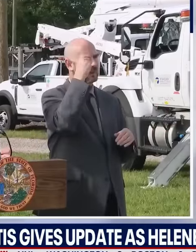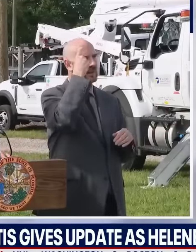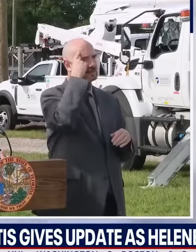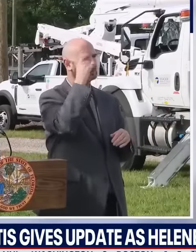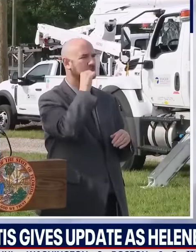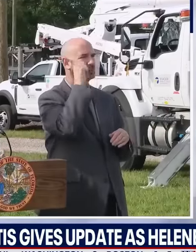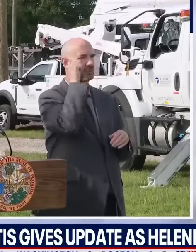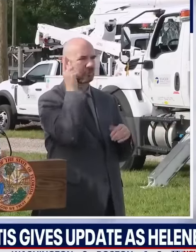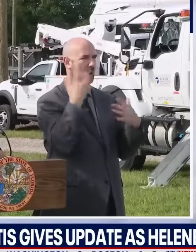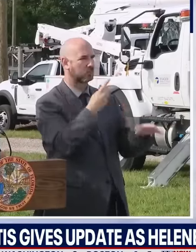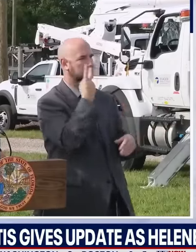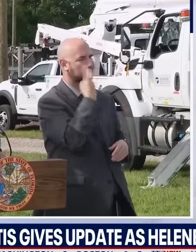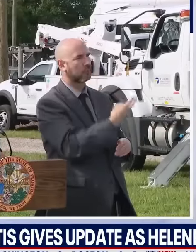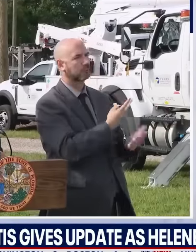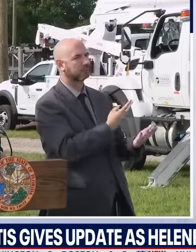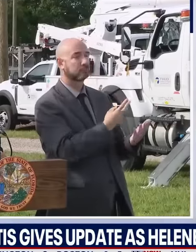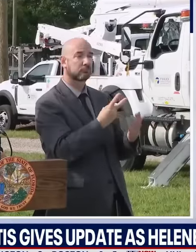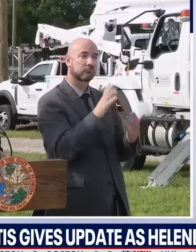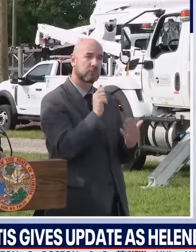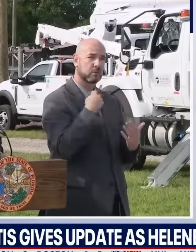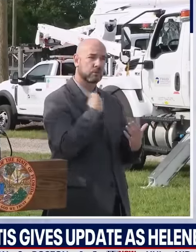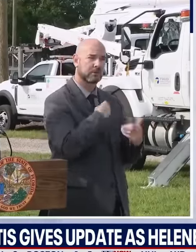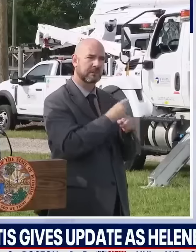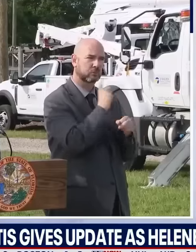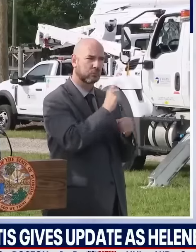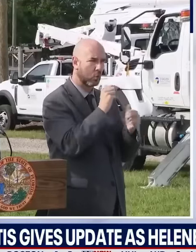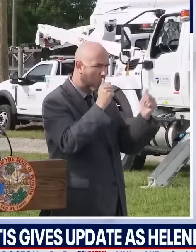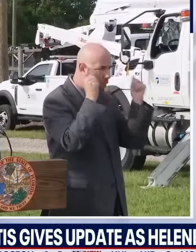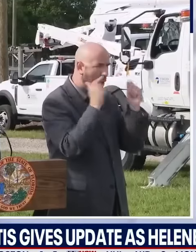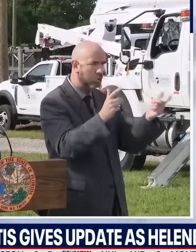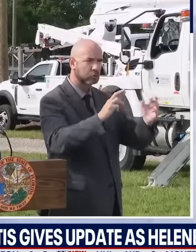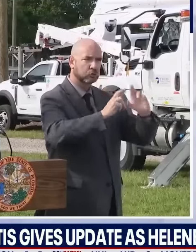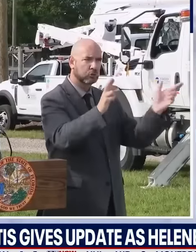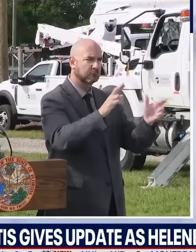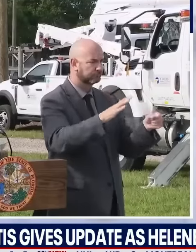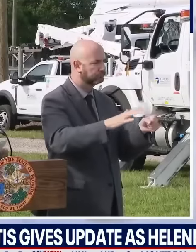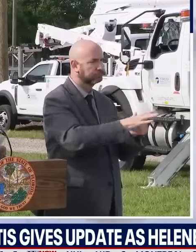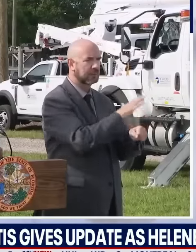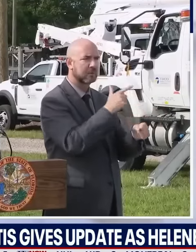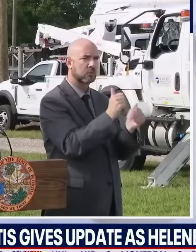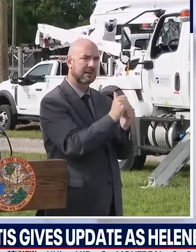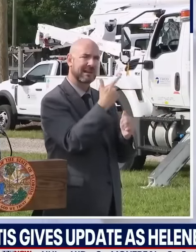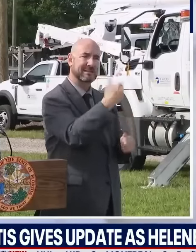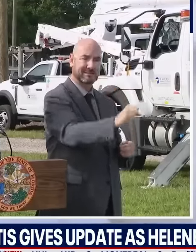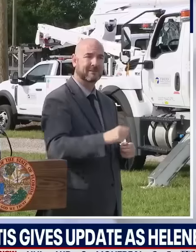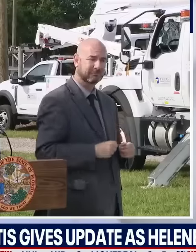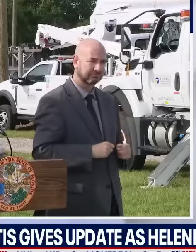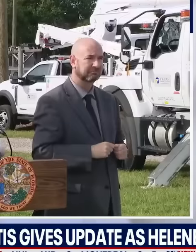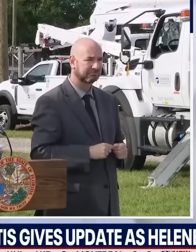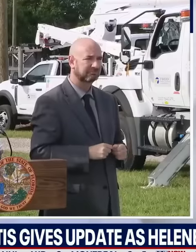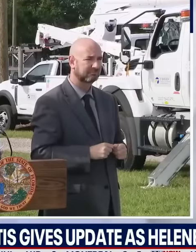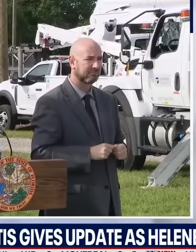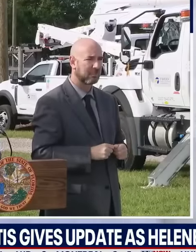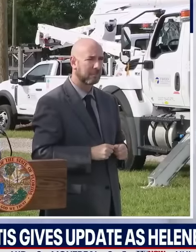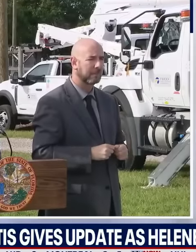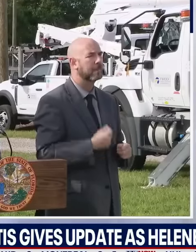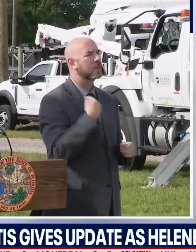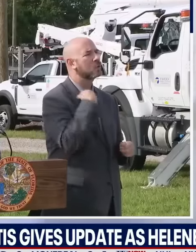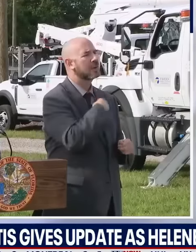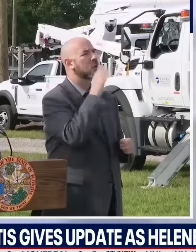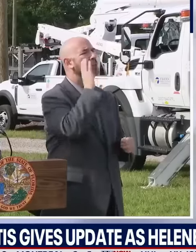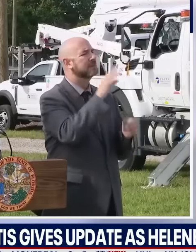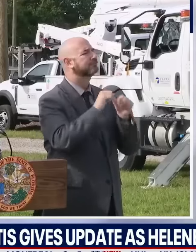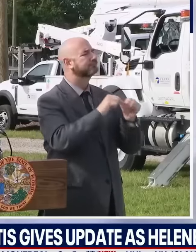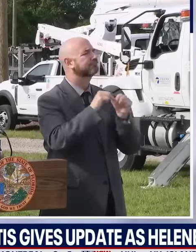working to make sure that all those are topped off. So that'll continue to go. And we're going to continue to monitor and respond to the